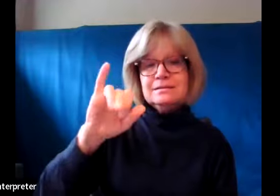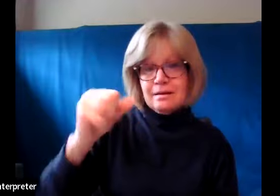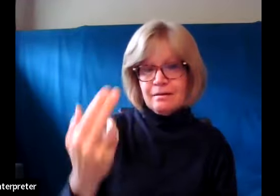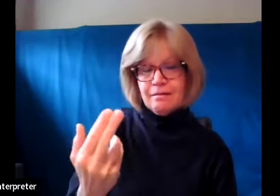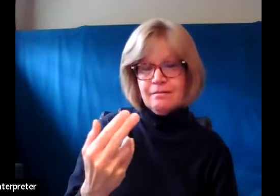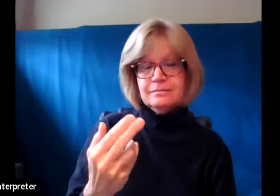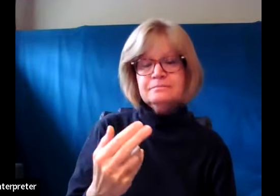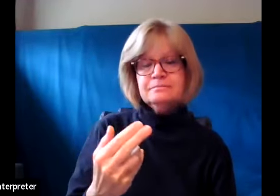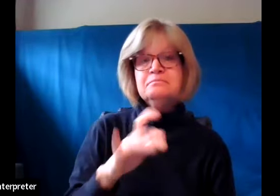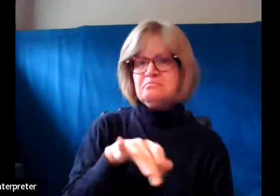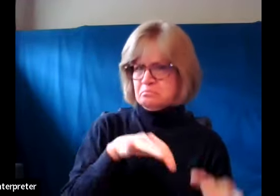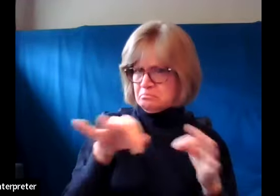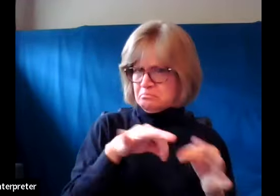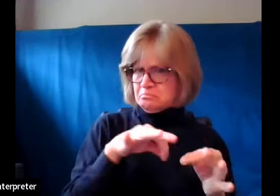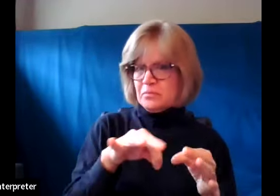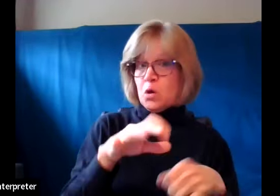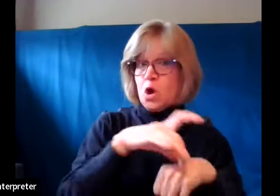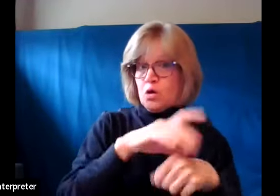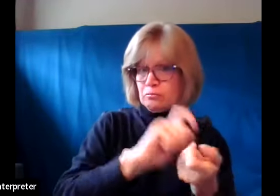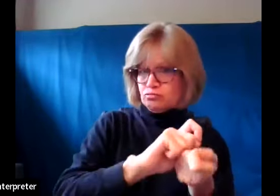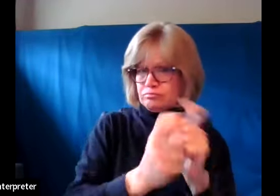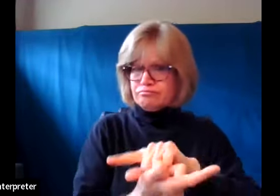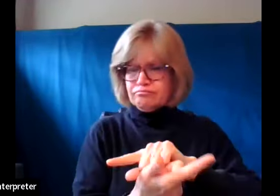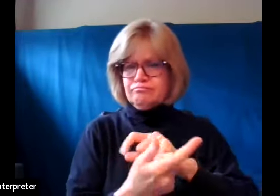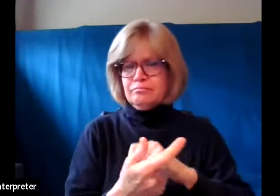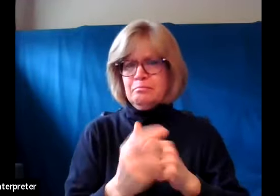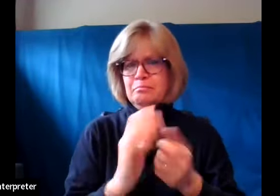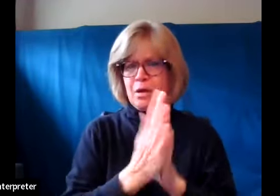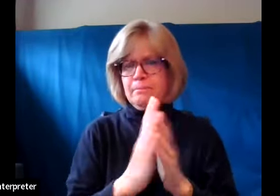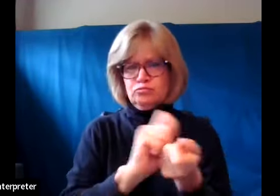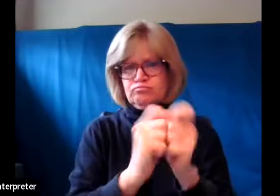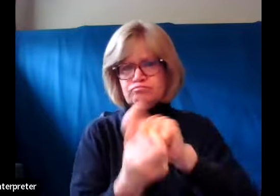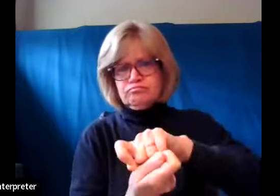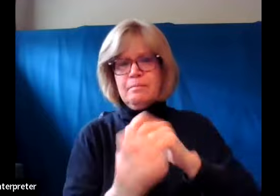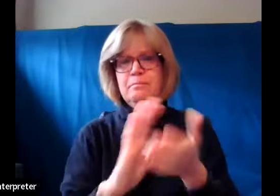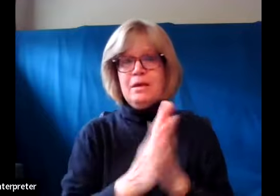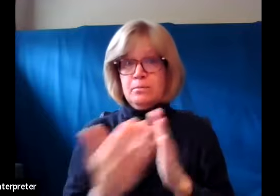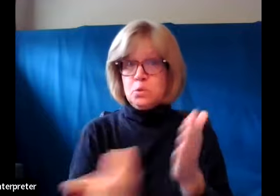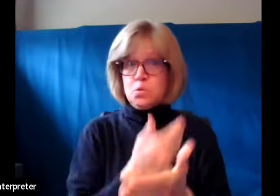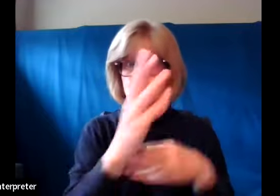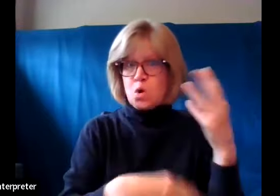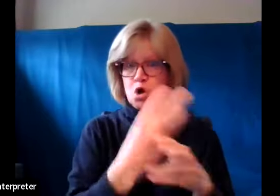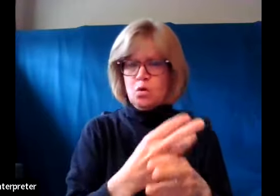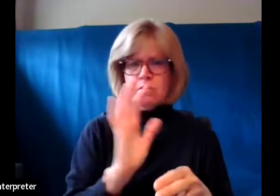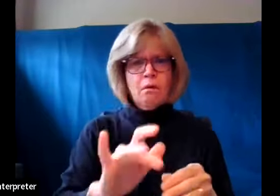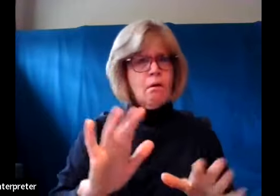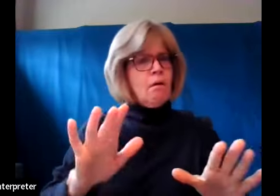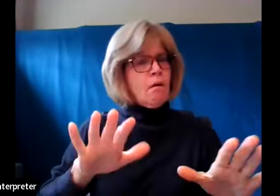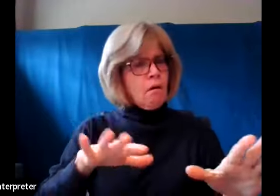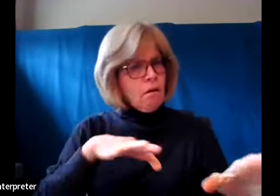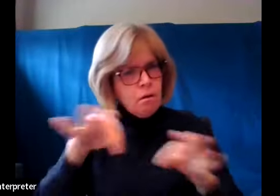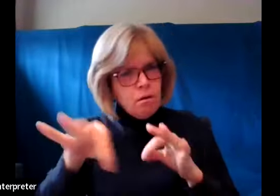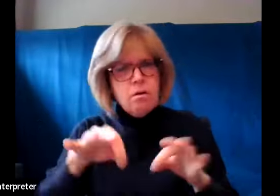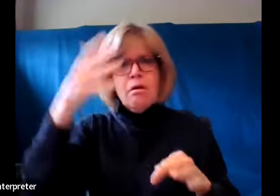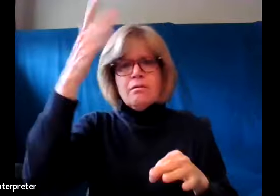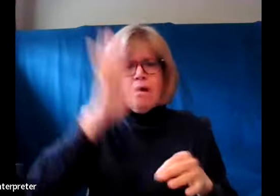it's describing the transformation of the earth to a new world. Did you hear that glorious description of